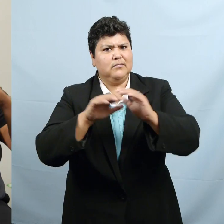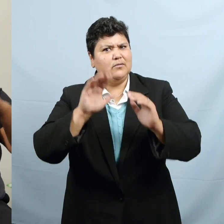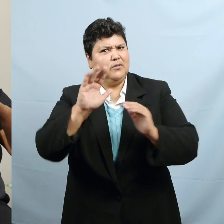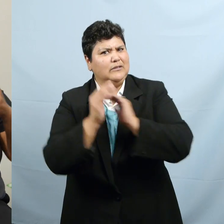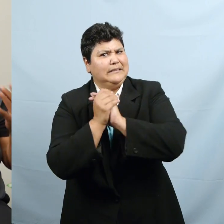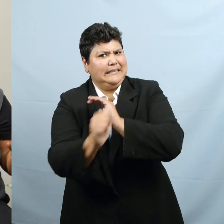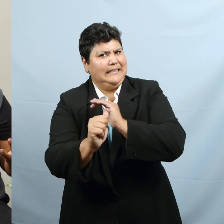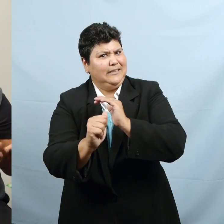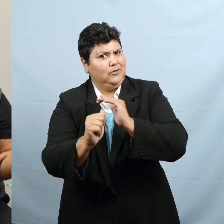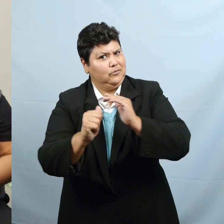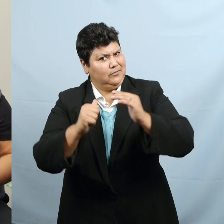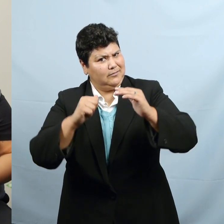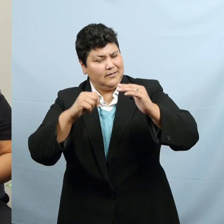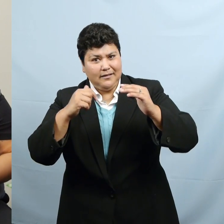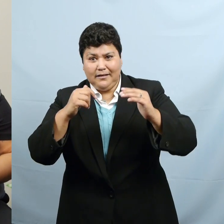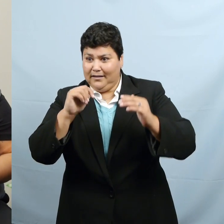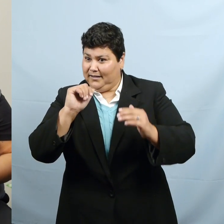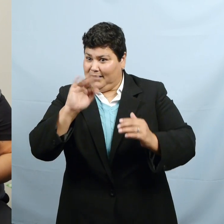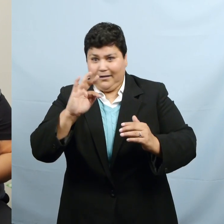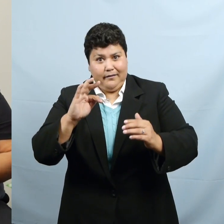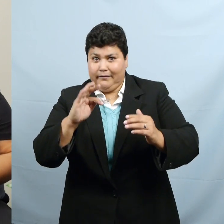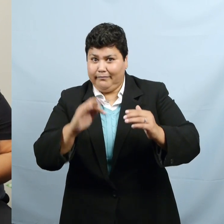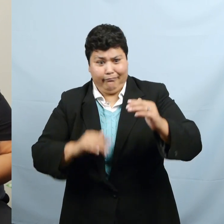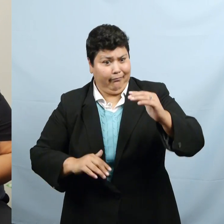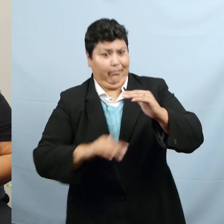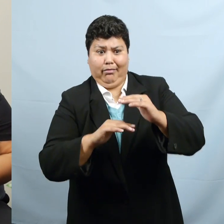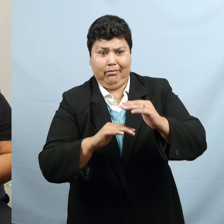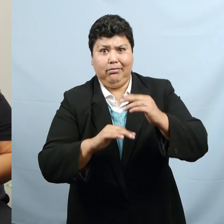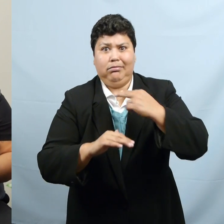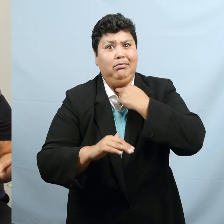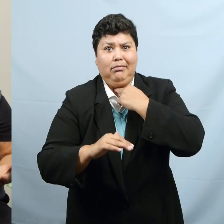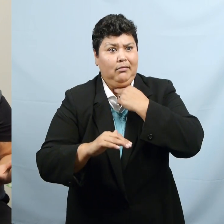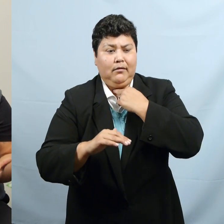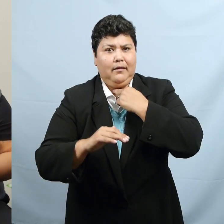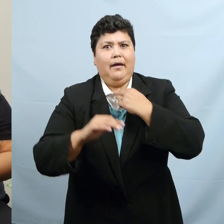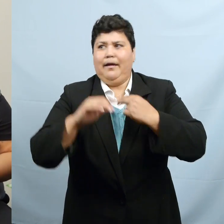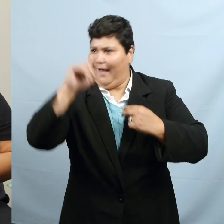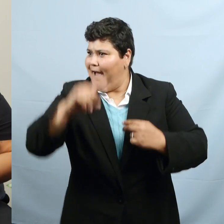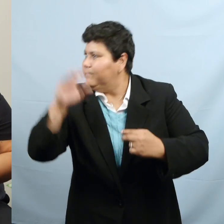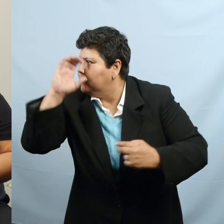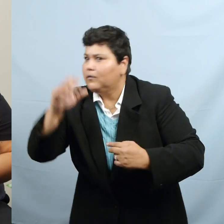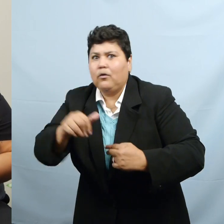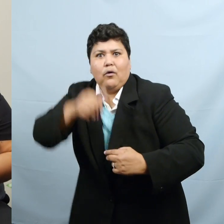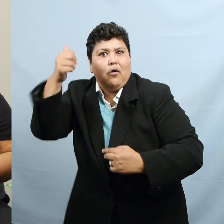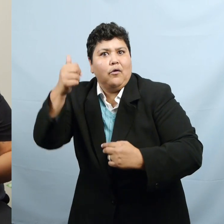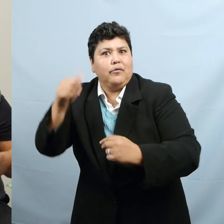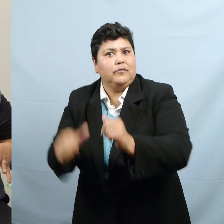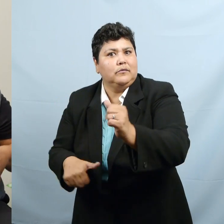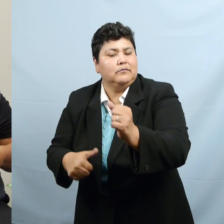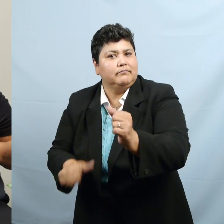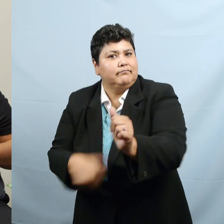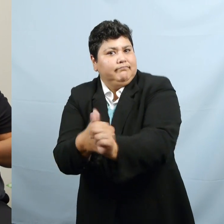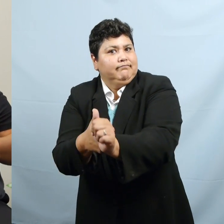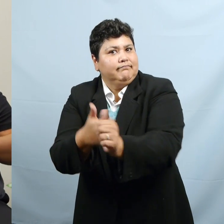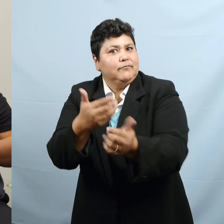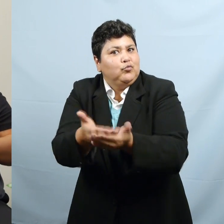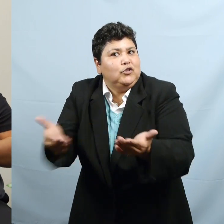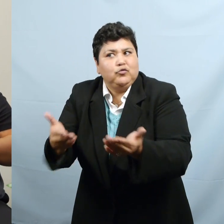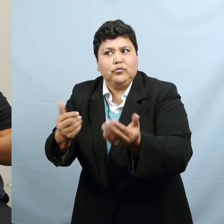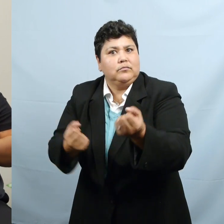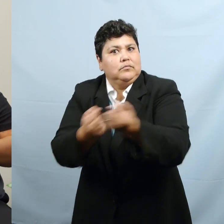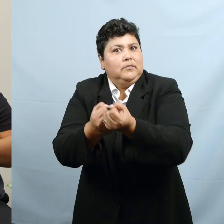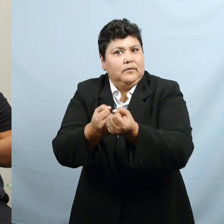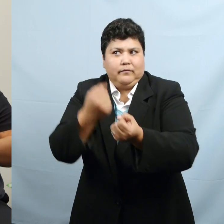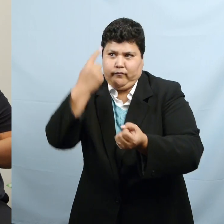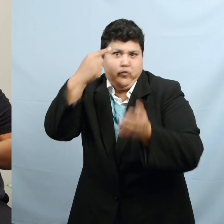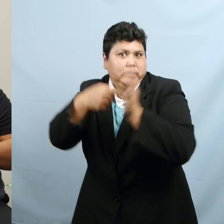just don't have what it takes, then you have to seek out other resources, such as a certified deaf interpreter. So right now, I'm coming